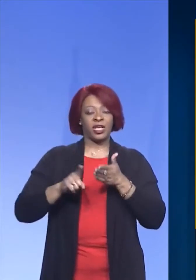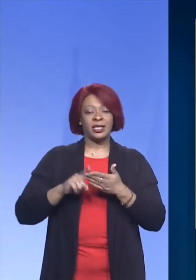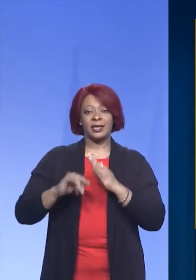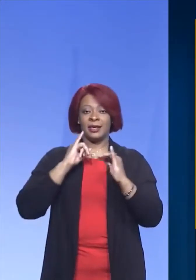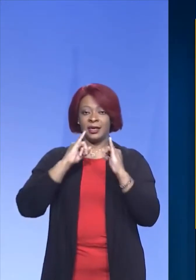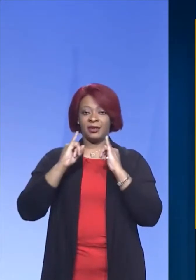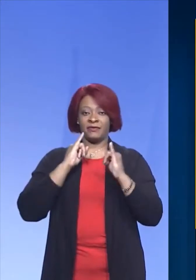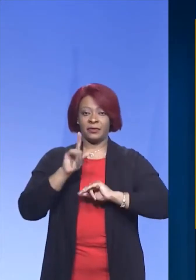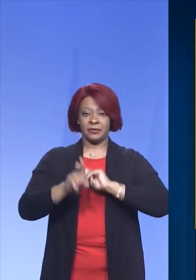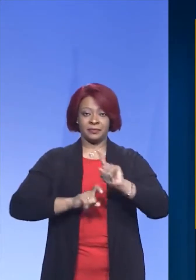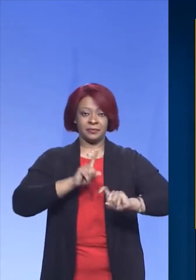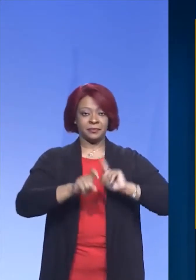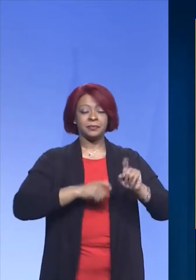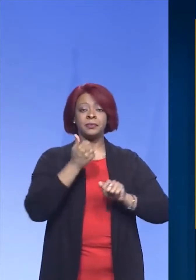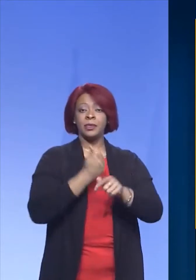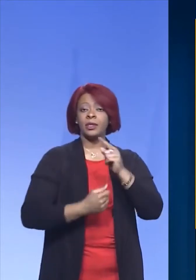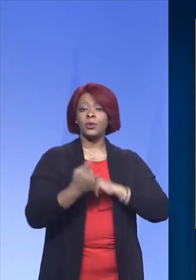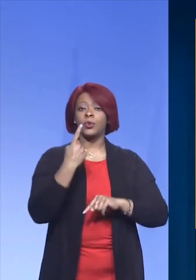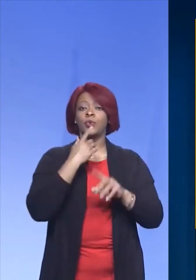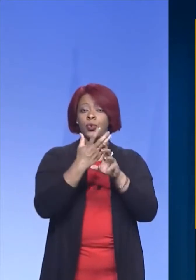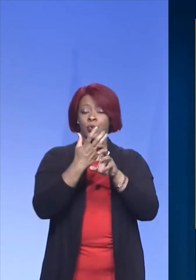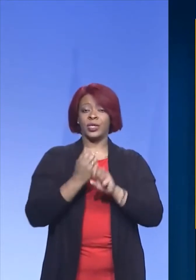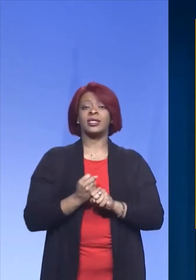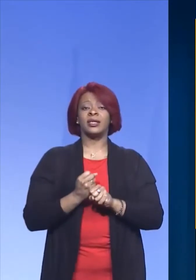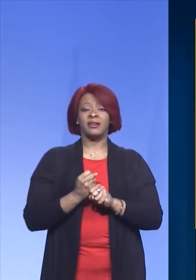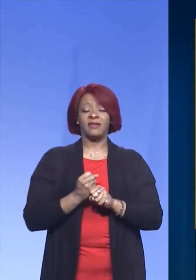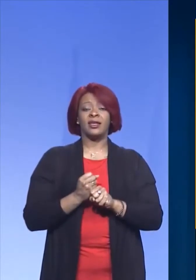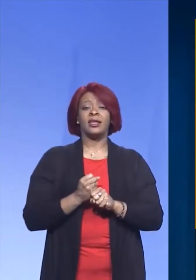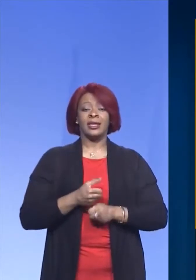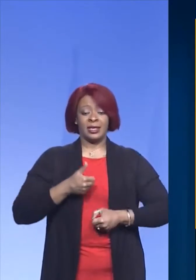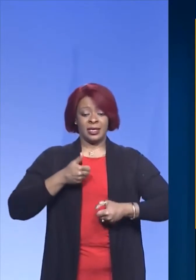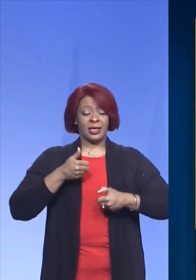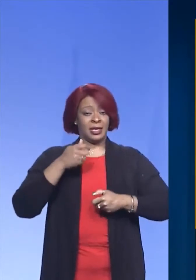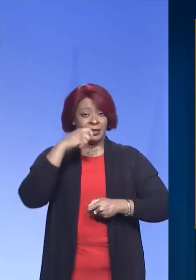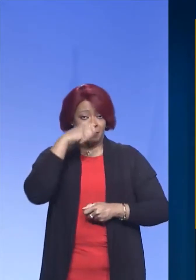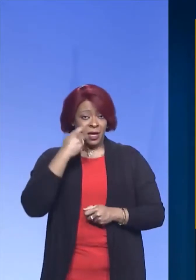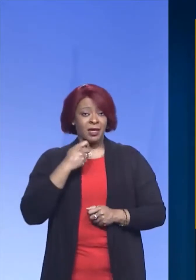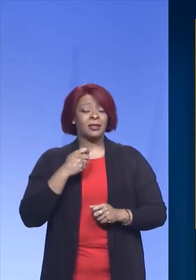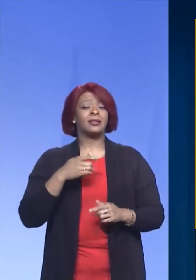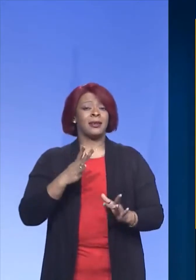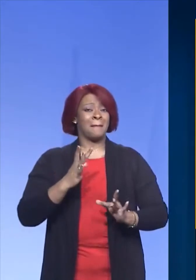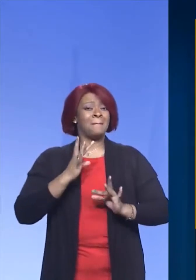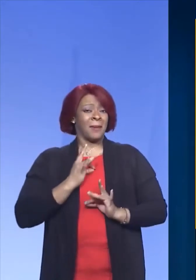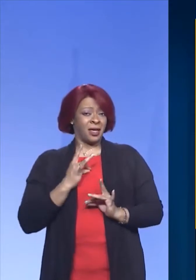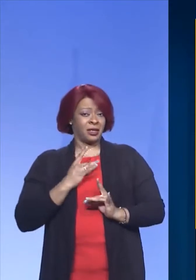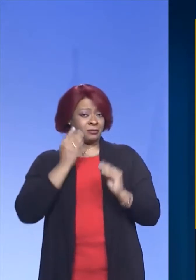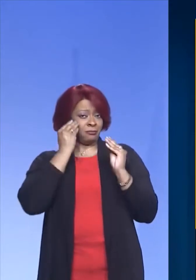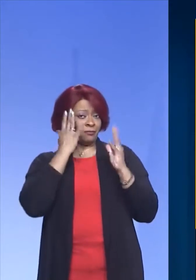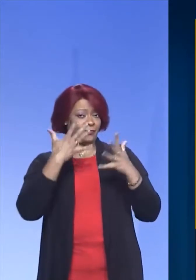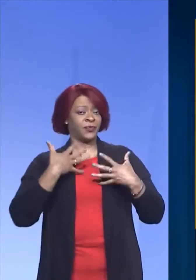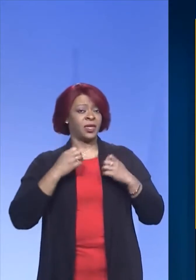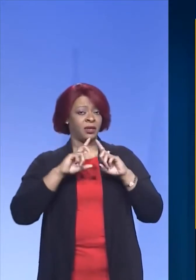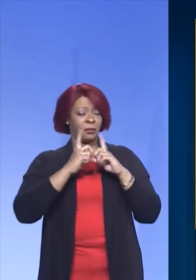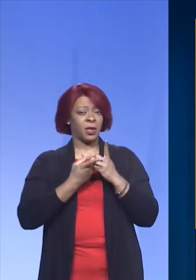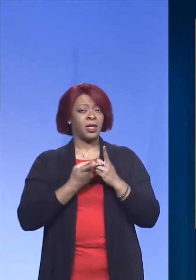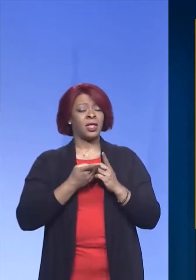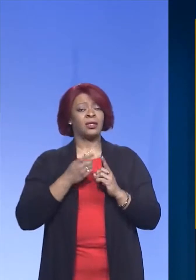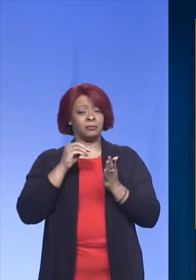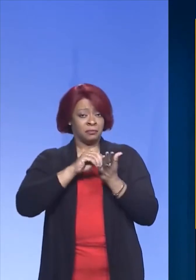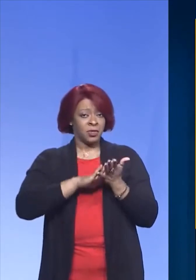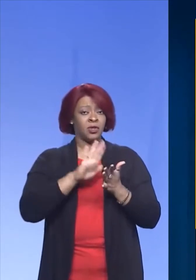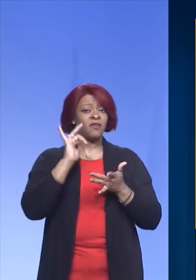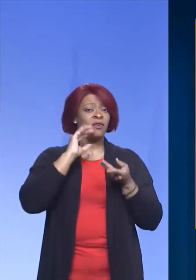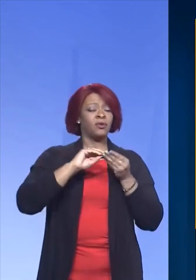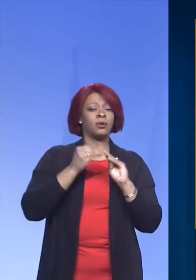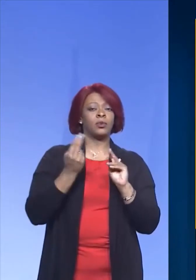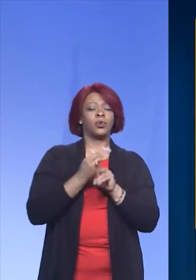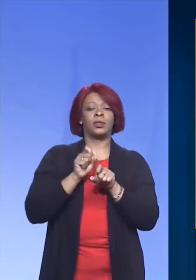Everyone who receives a positive test result and is reported to the health department with a phone number that we can